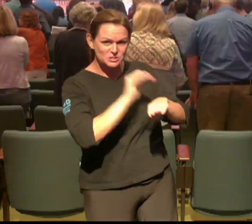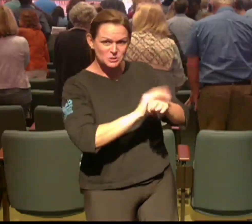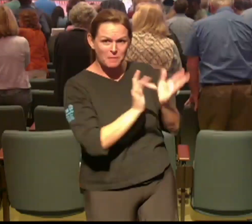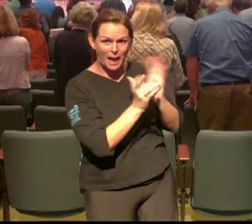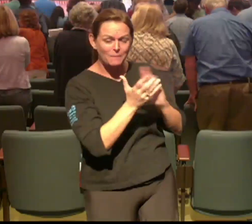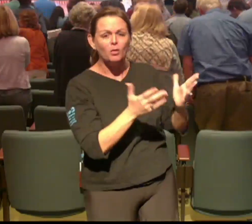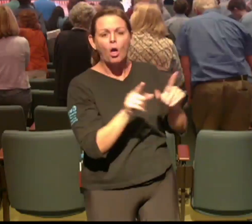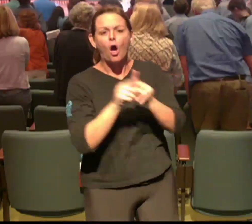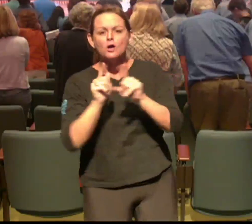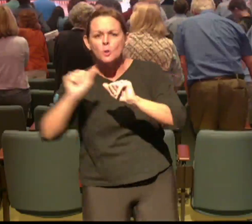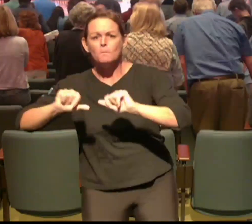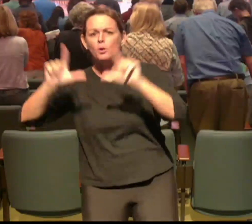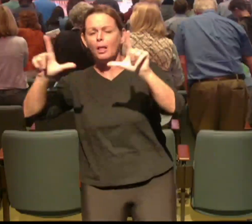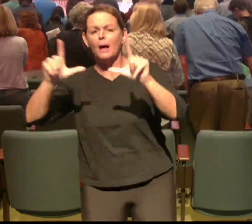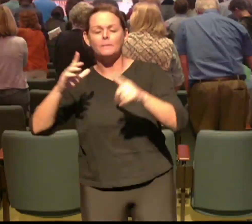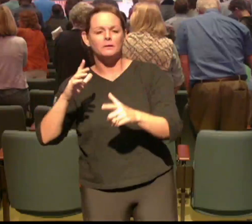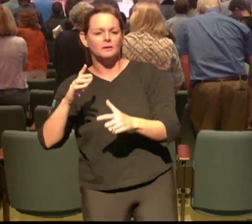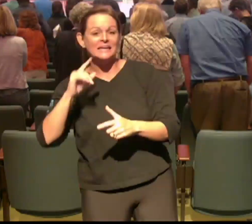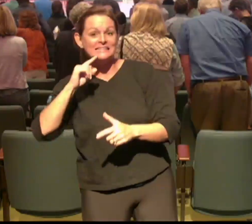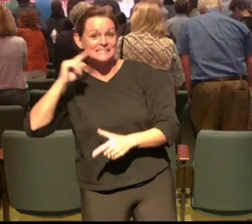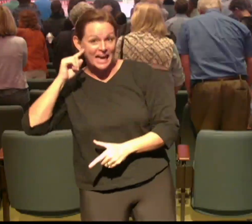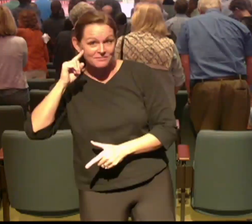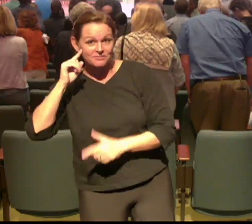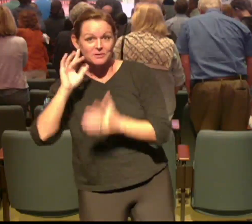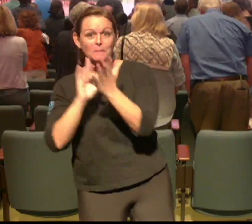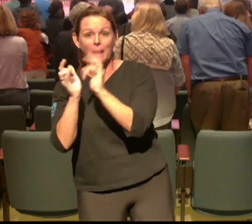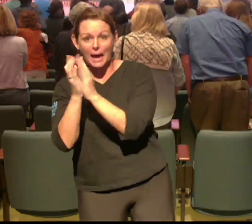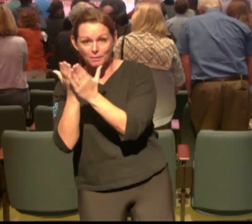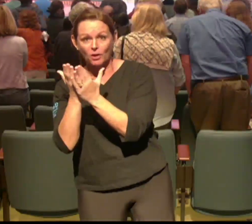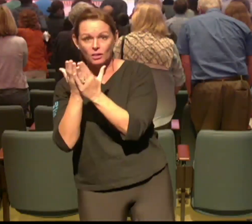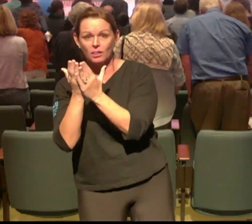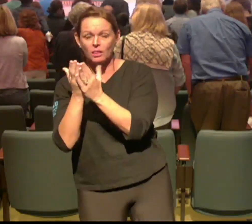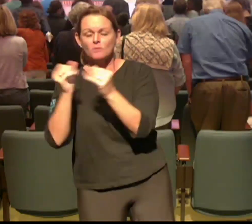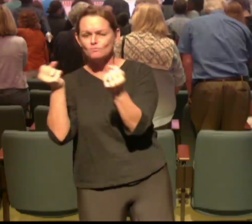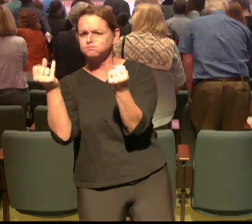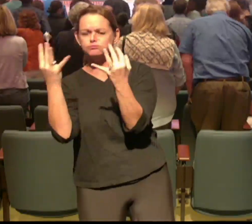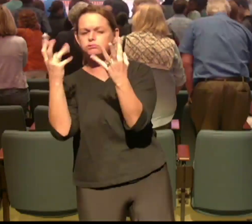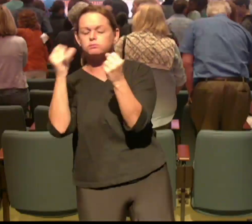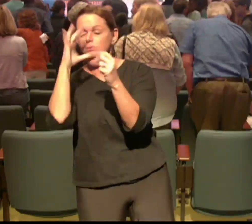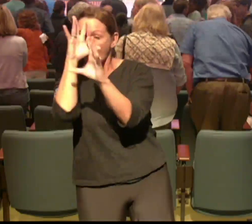out this week with eyes wide open and see some people that need pray with Jesus we love you God bless